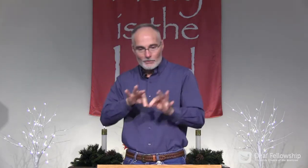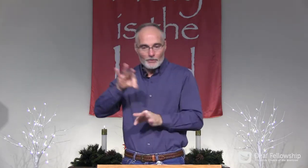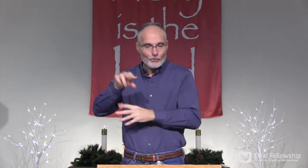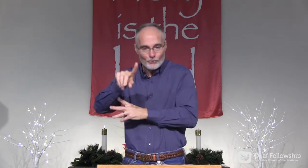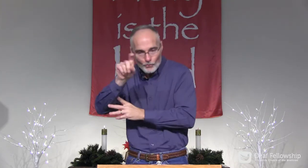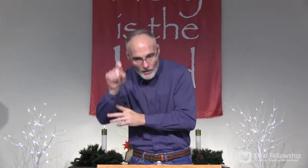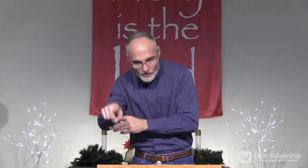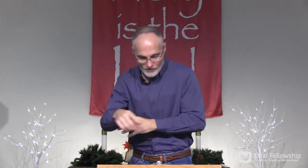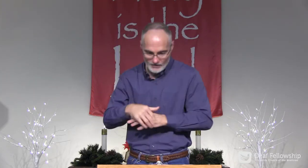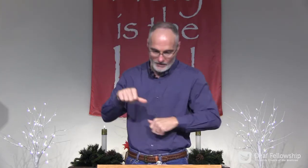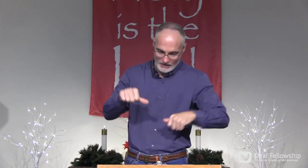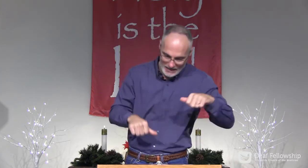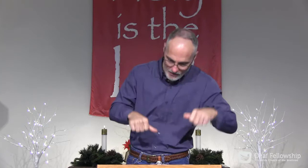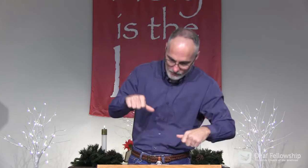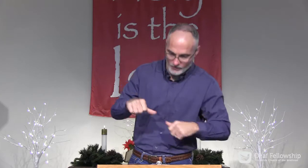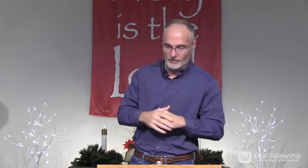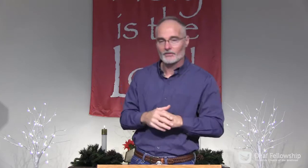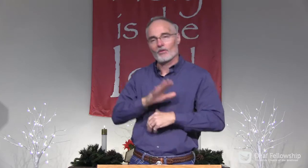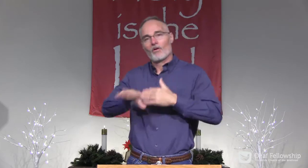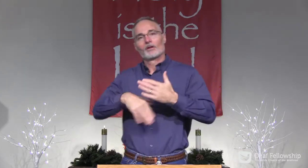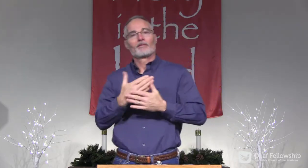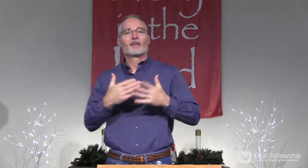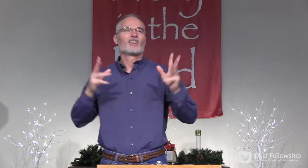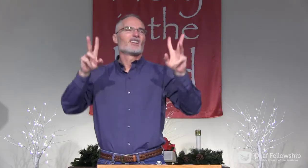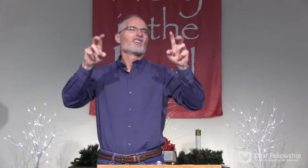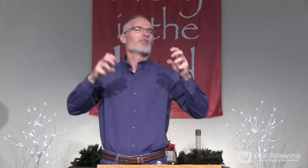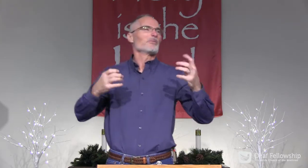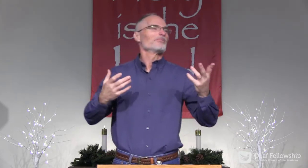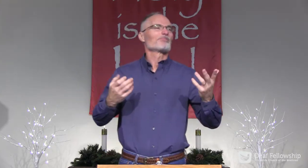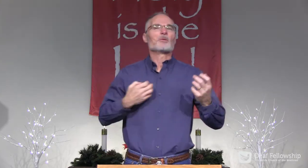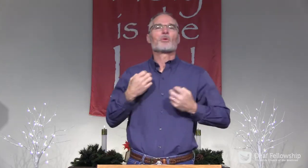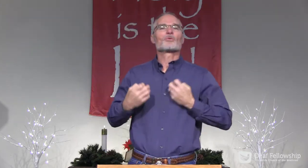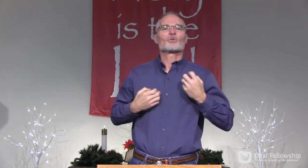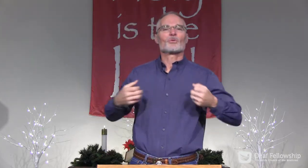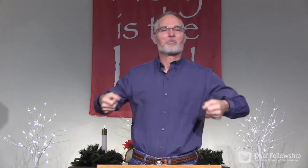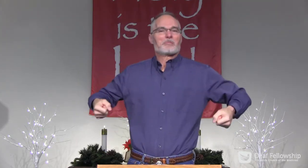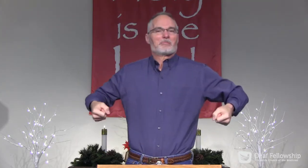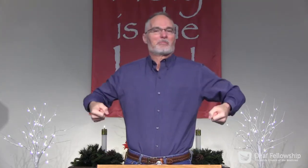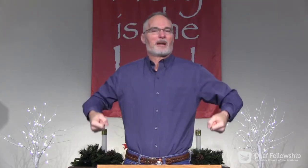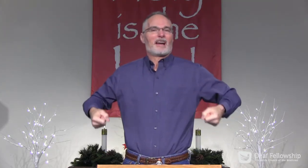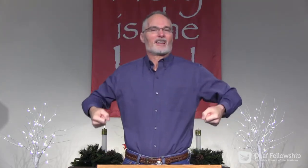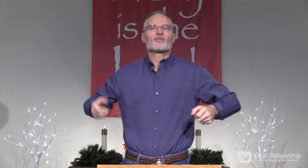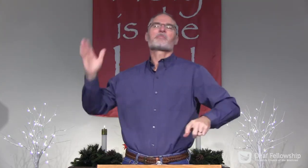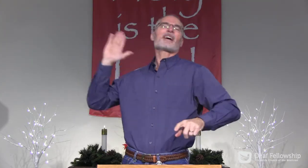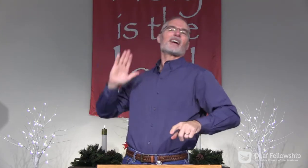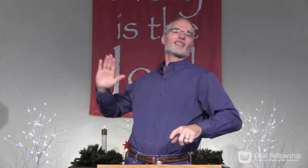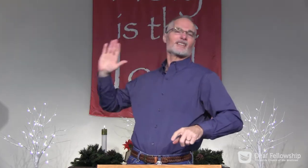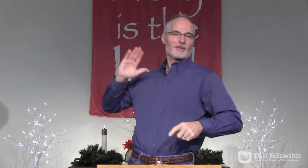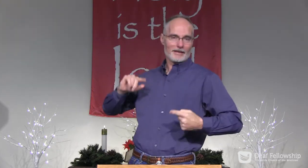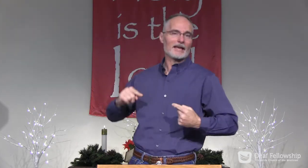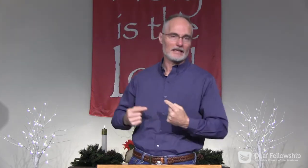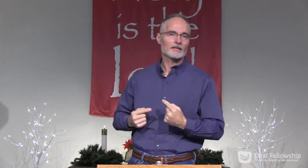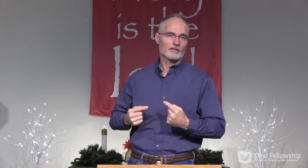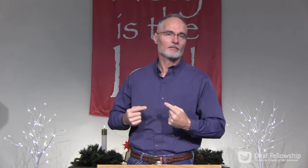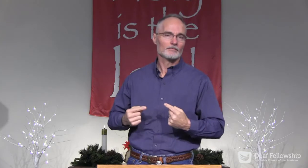struggles, those spiritual questions, those doubts, that emotional baggage,